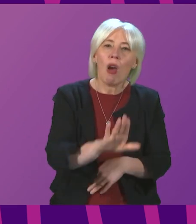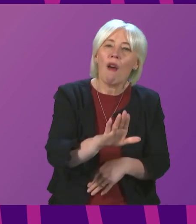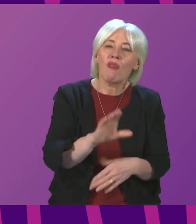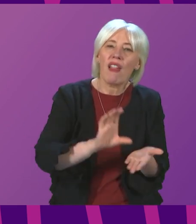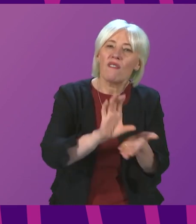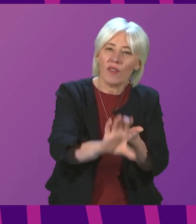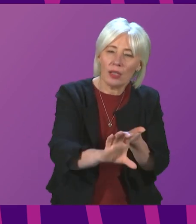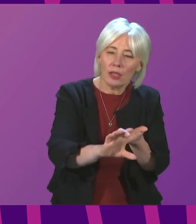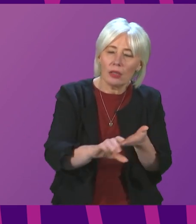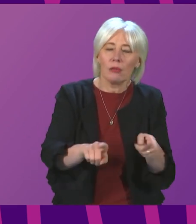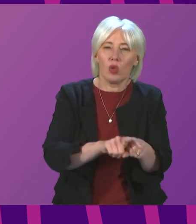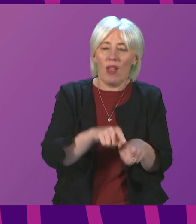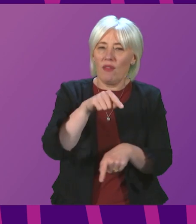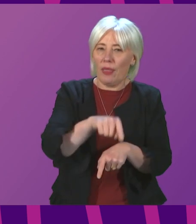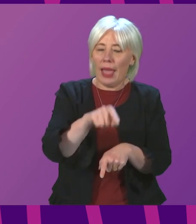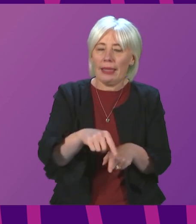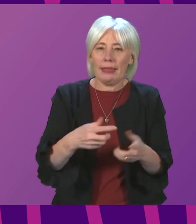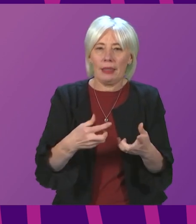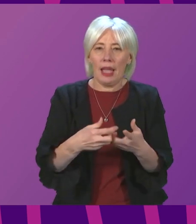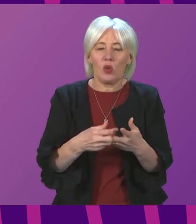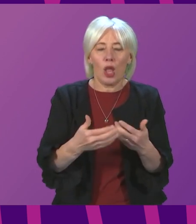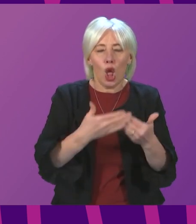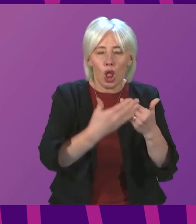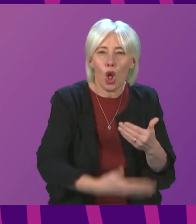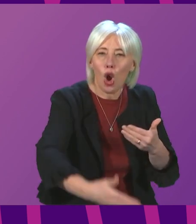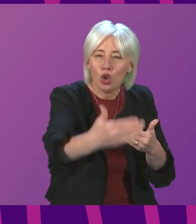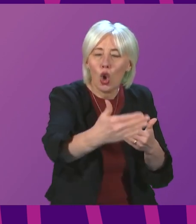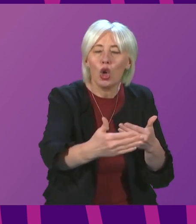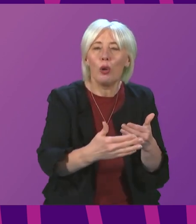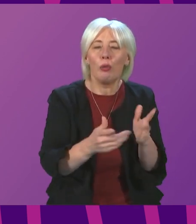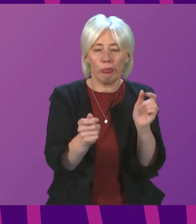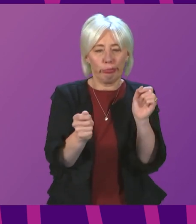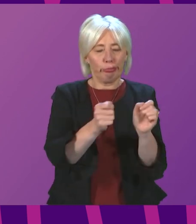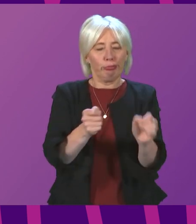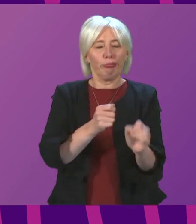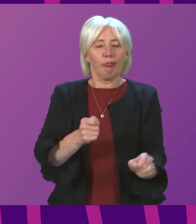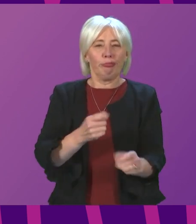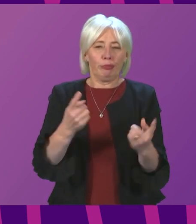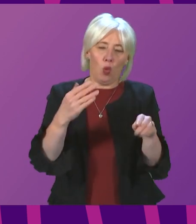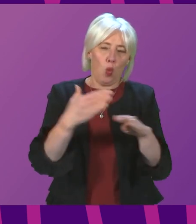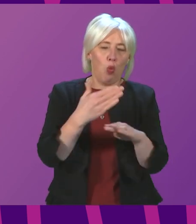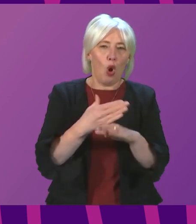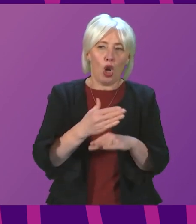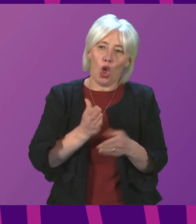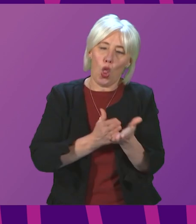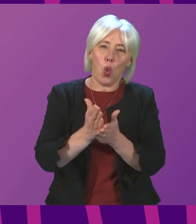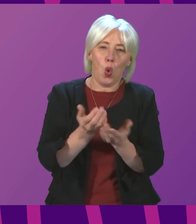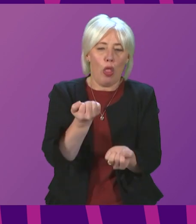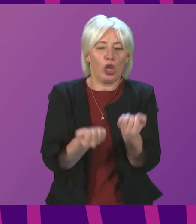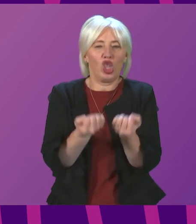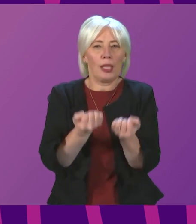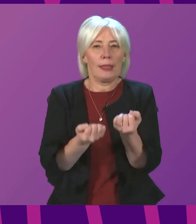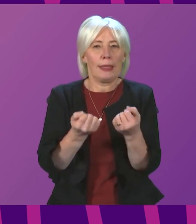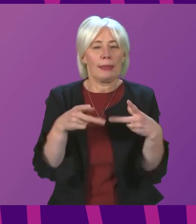further help with recovery and renewal and some longer term transformation activity across the justice system, which will